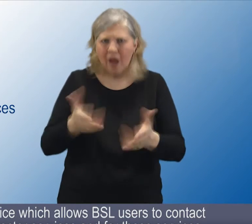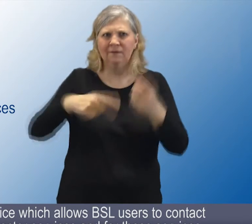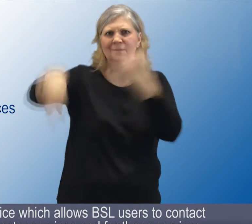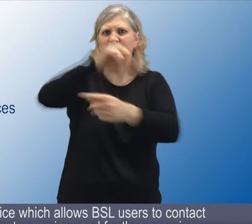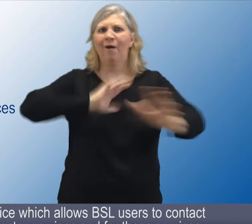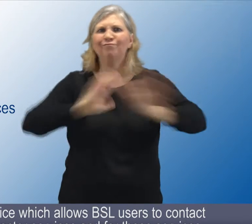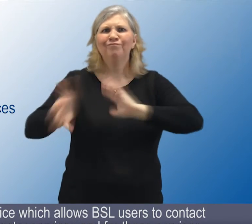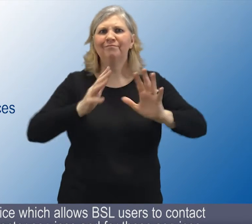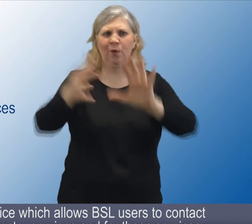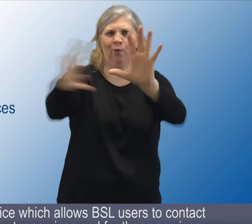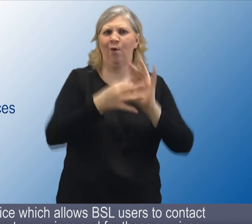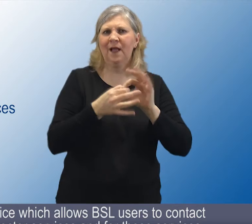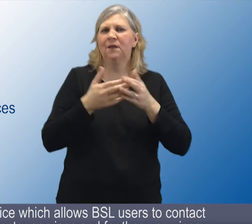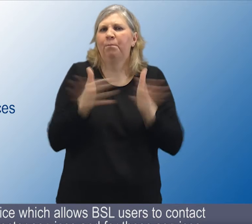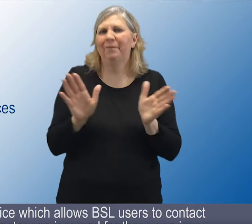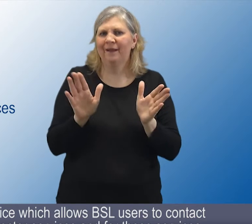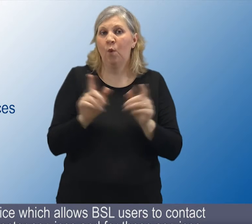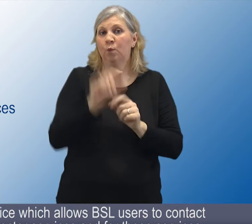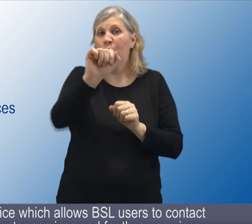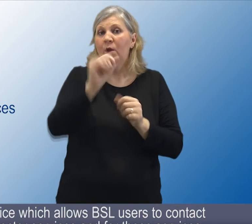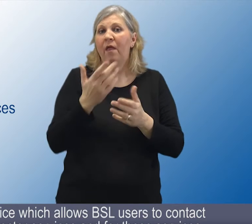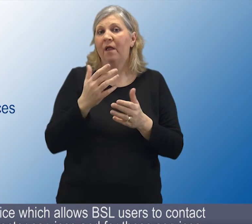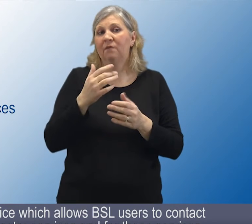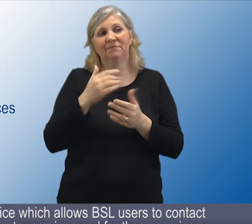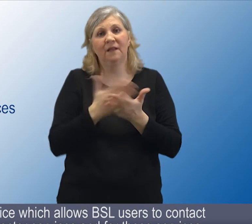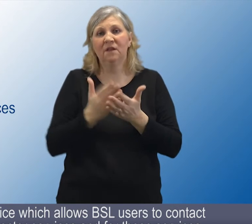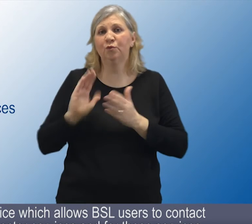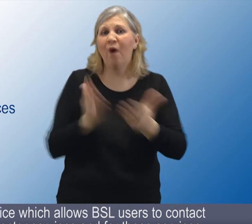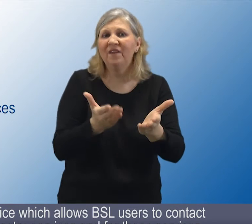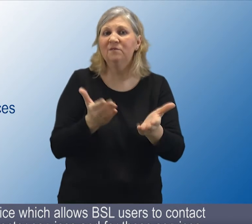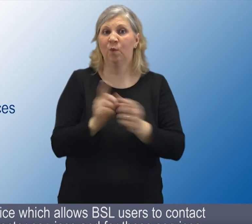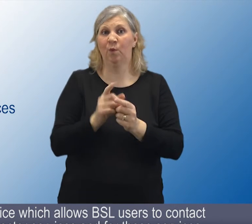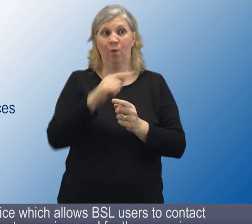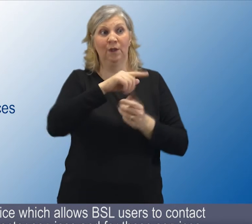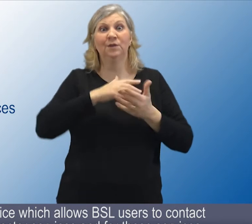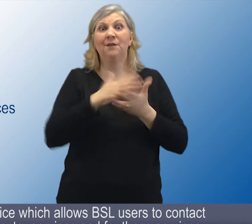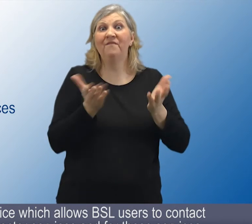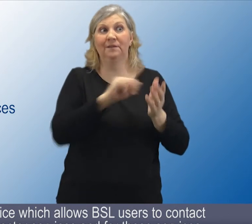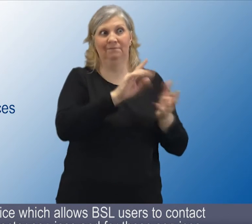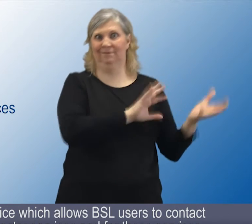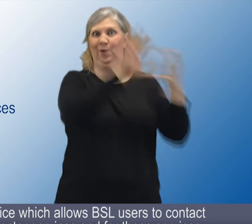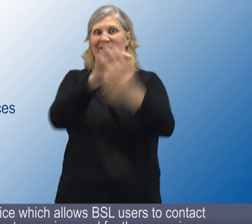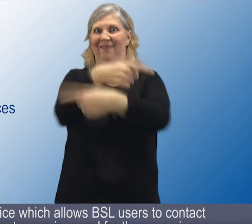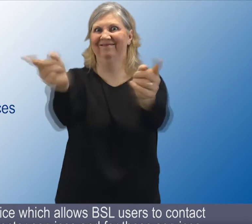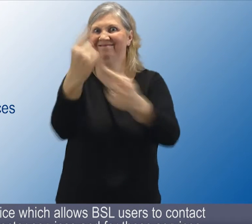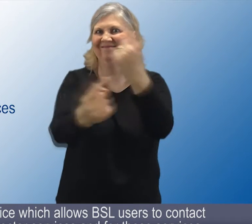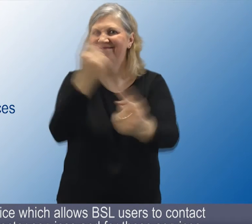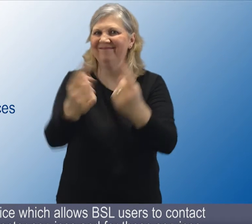This is a free service which allows BSL users to contact public and third sector services and for these services to